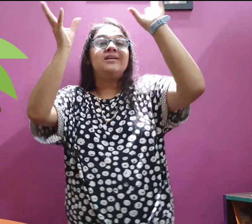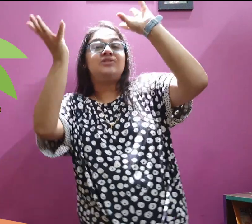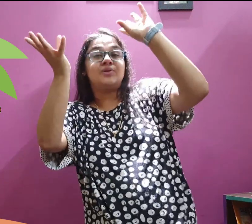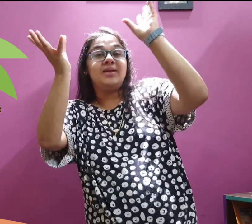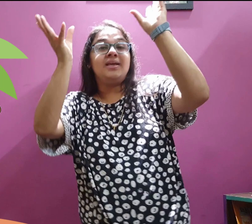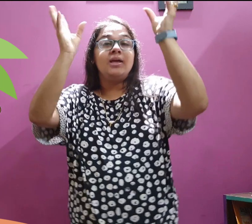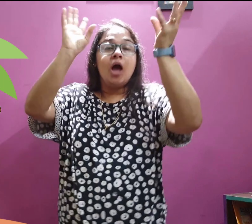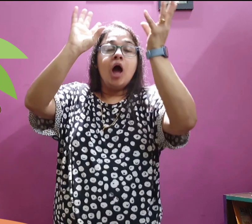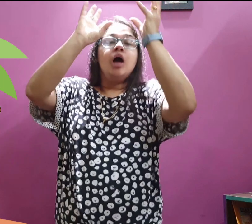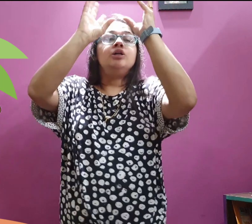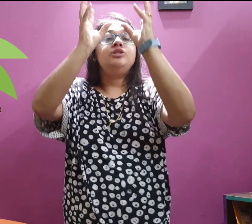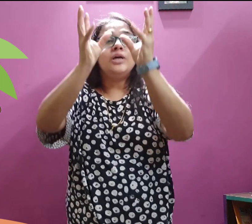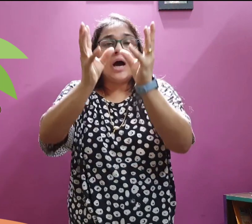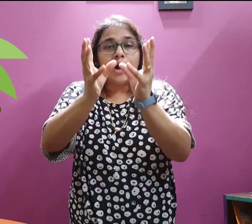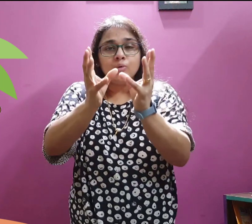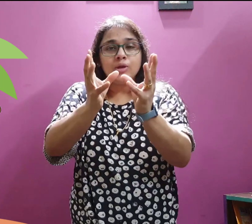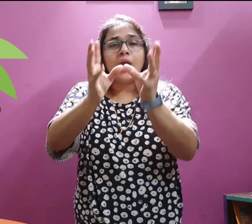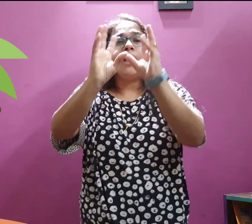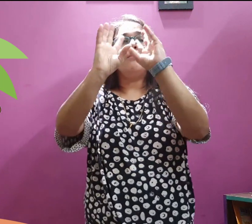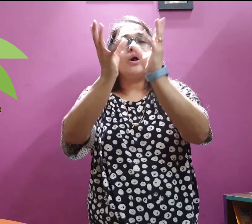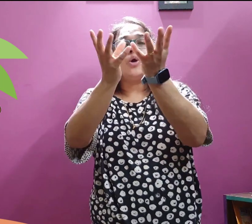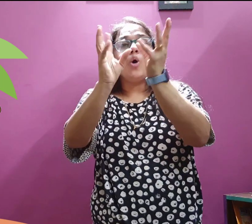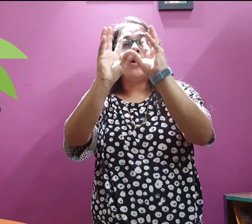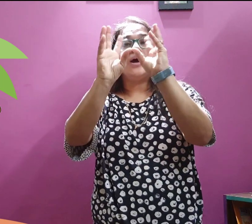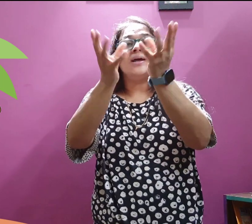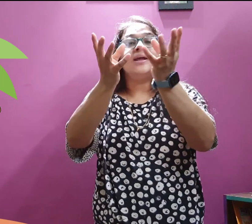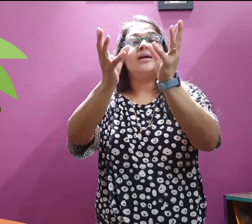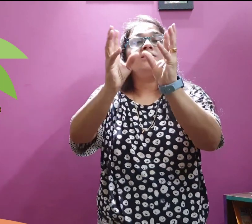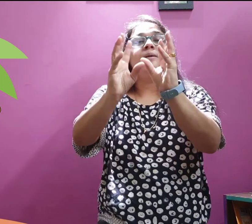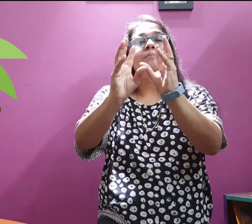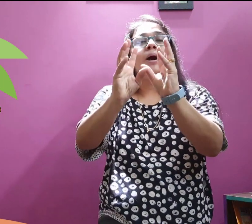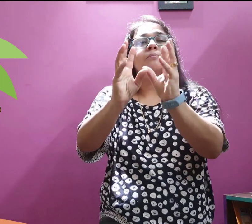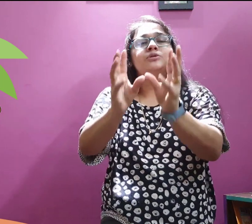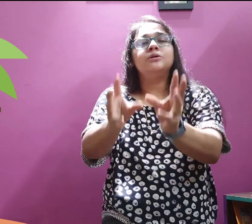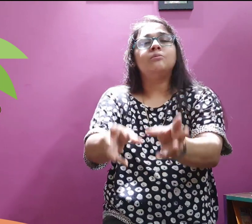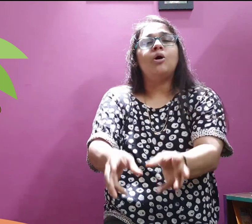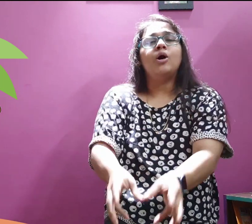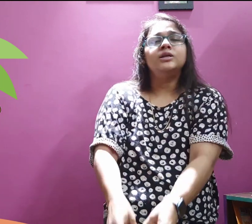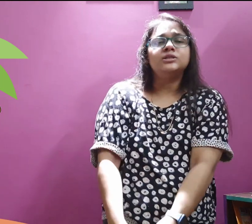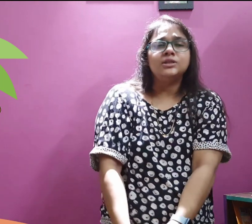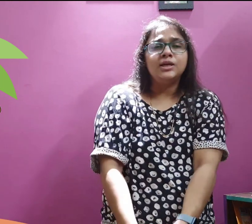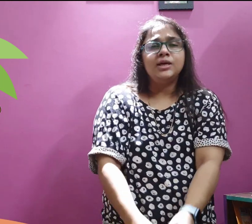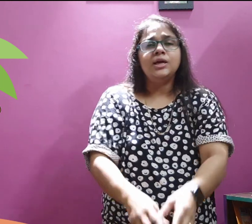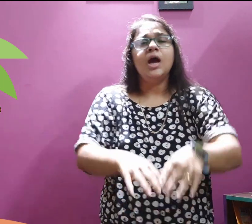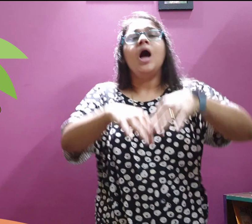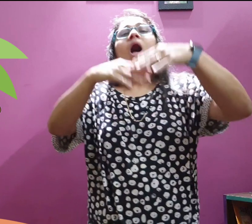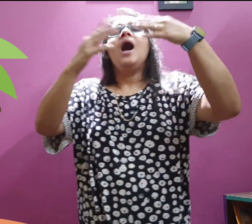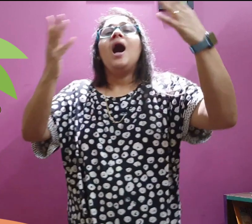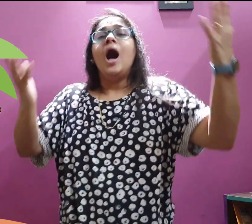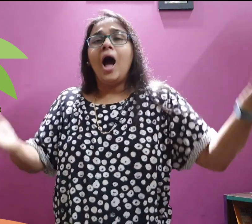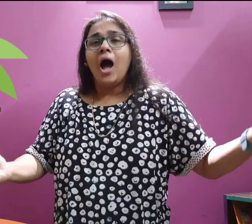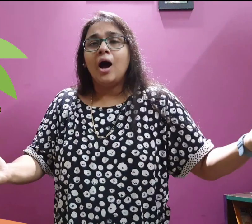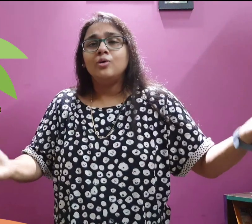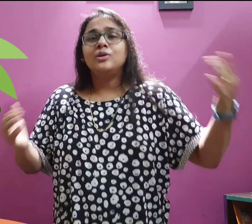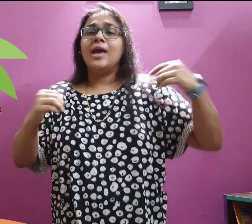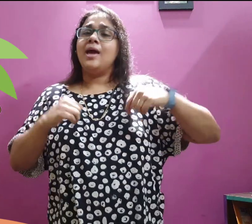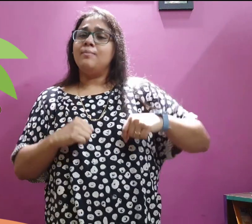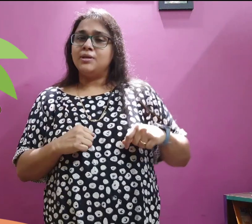tree. Down came a coconut and bumped him on his knee. Out came his